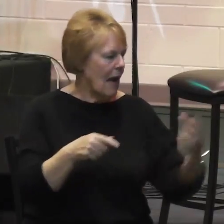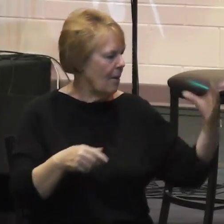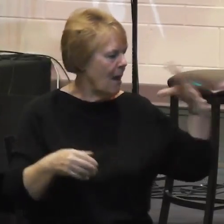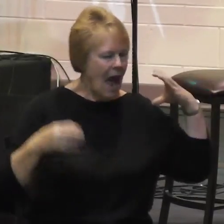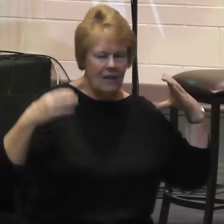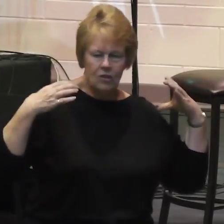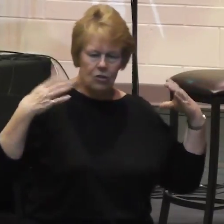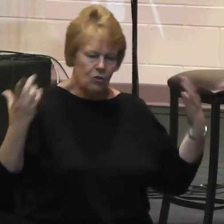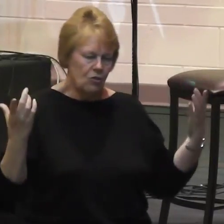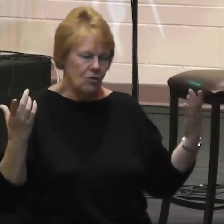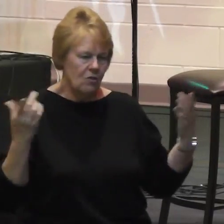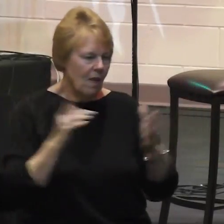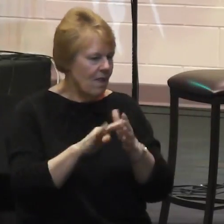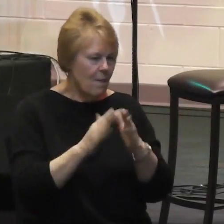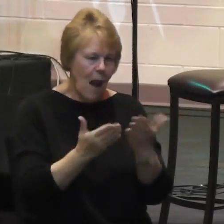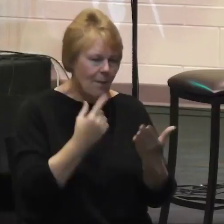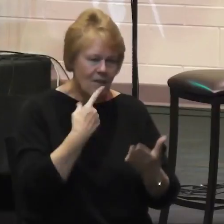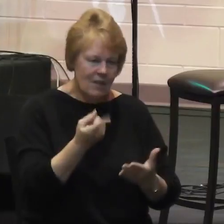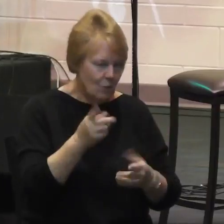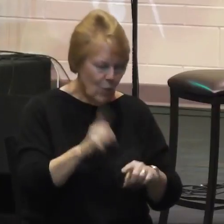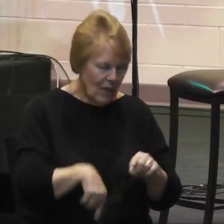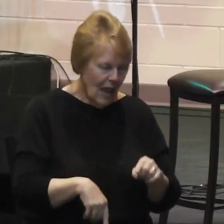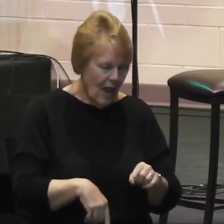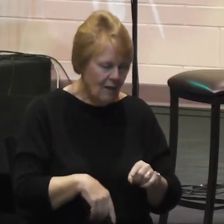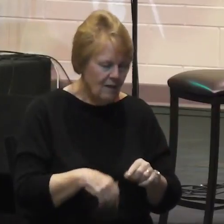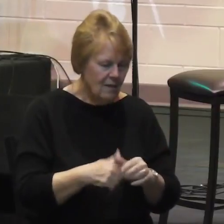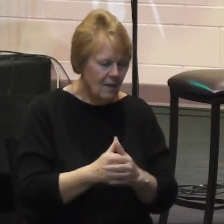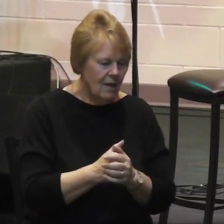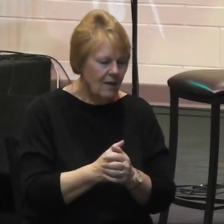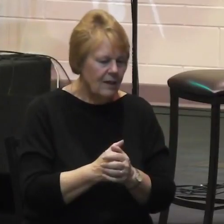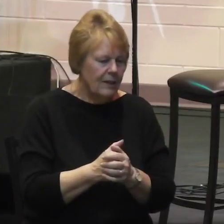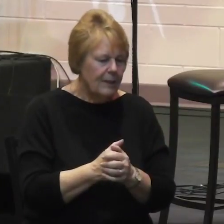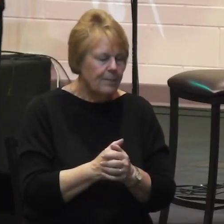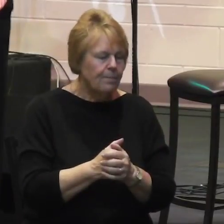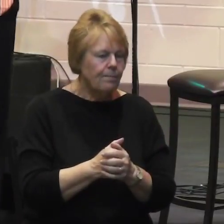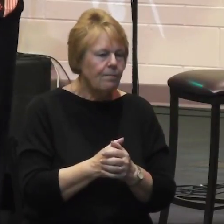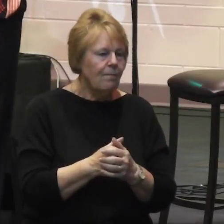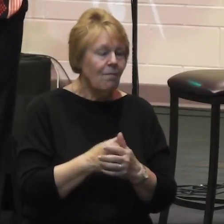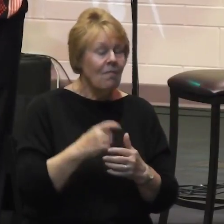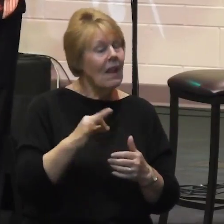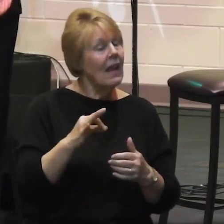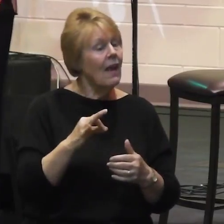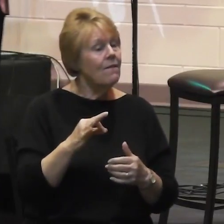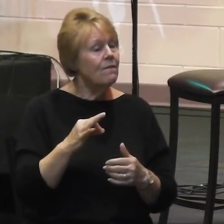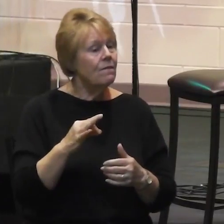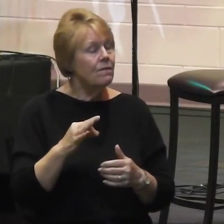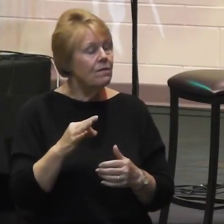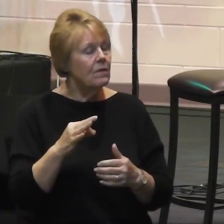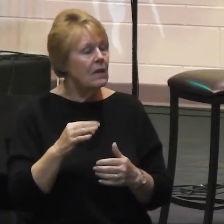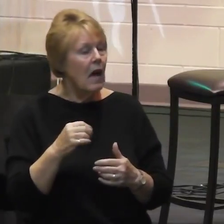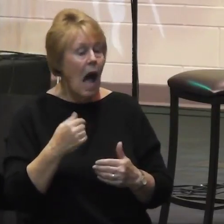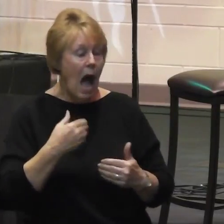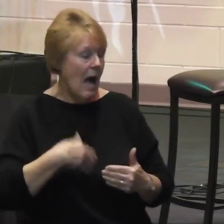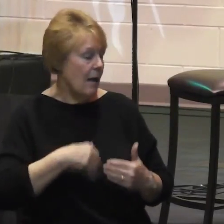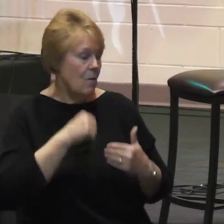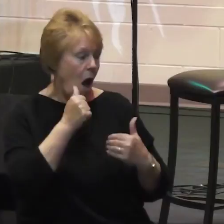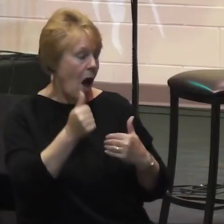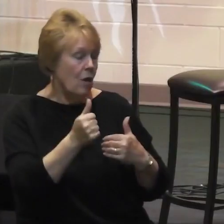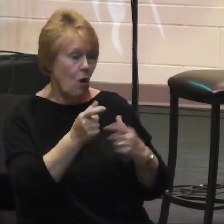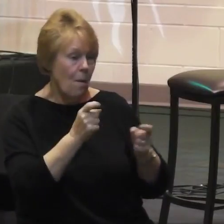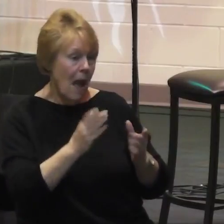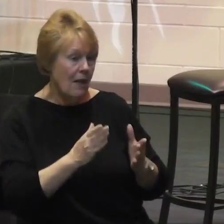very harsh. He seemed to be saying that if I am not your master then your master is